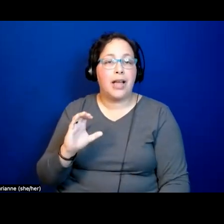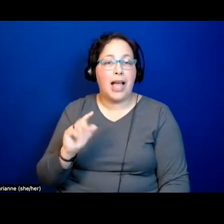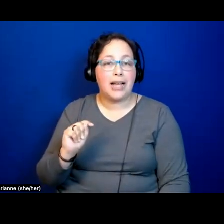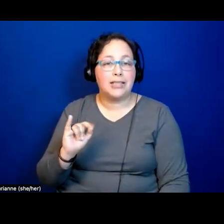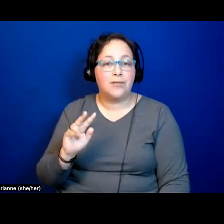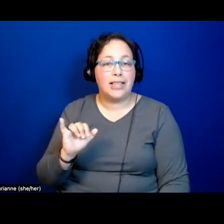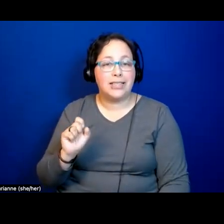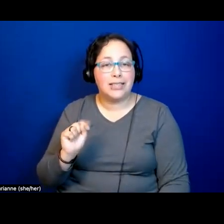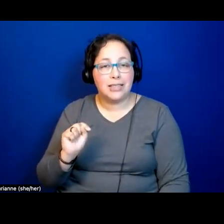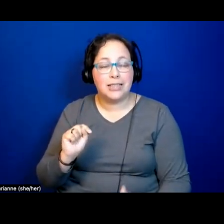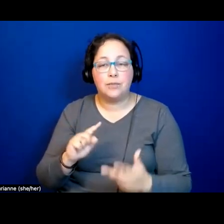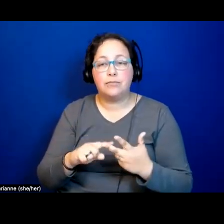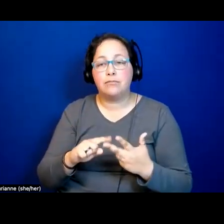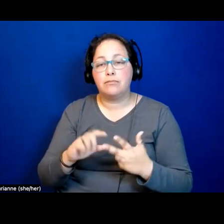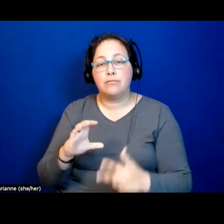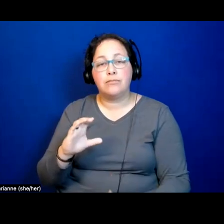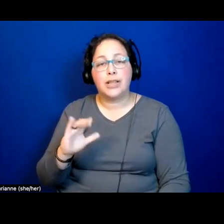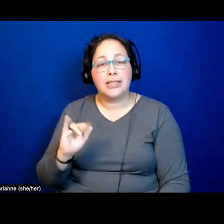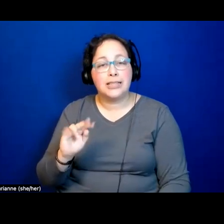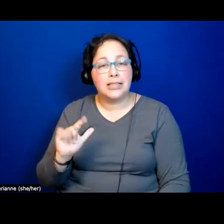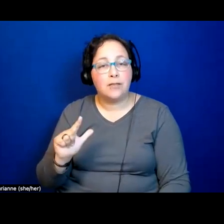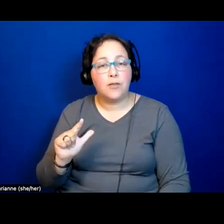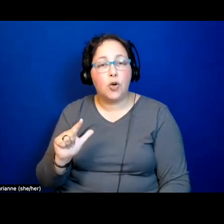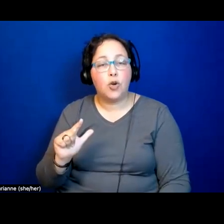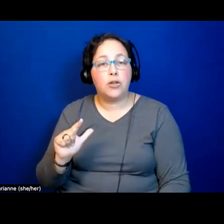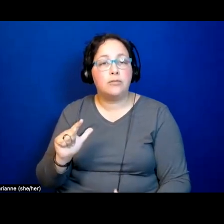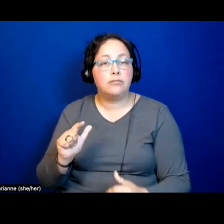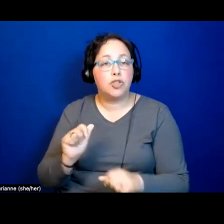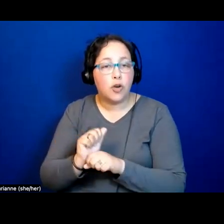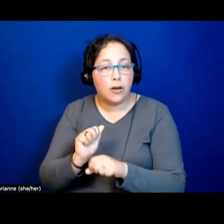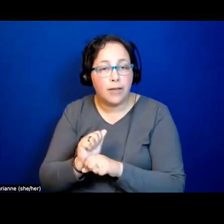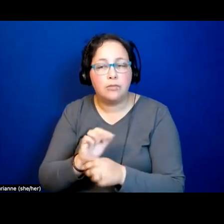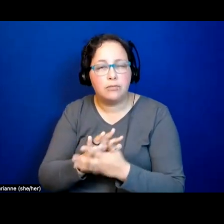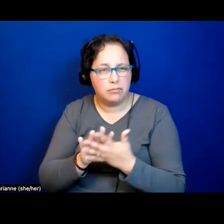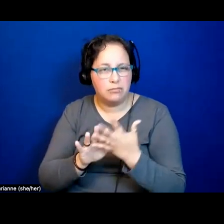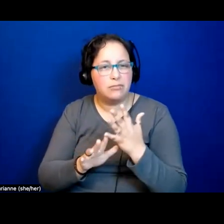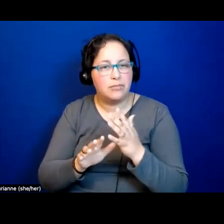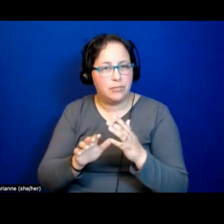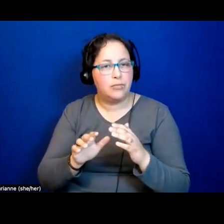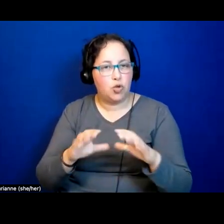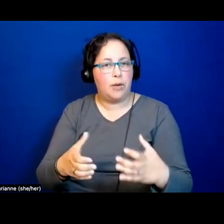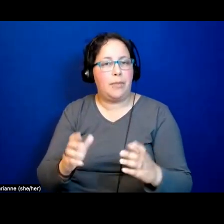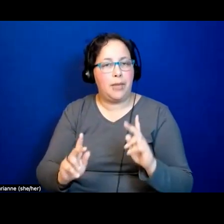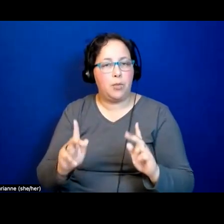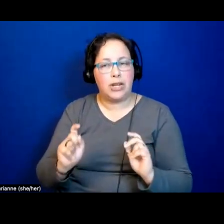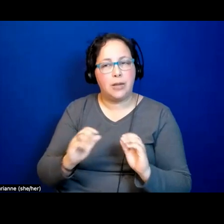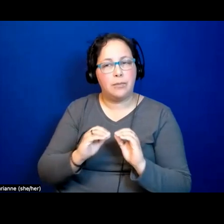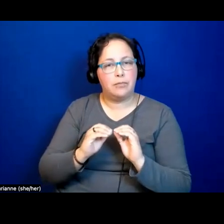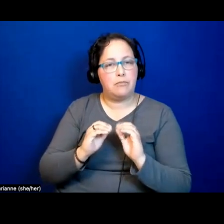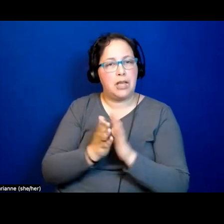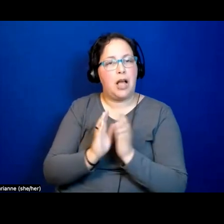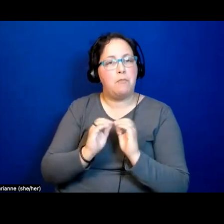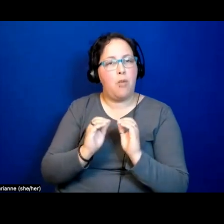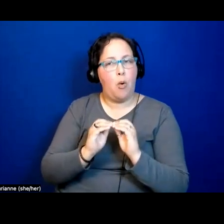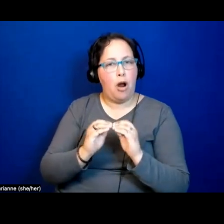civil service, service, need to be much more attuned to the way in which everyday